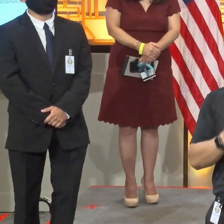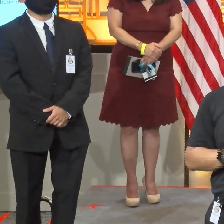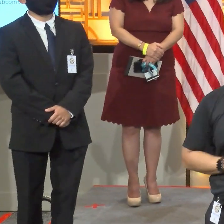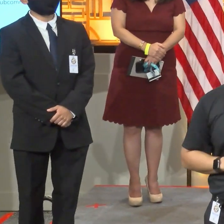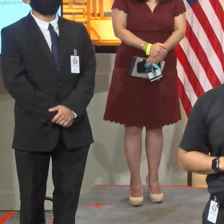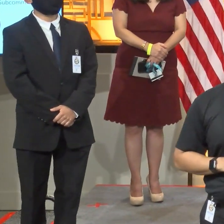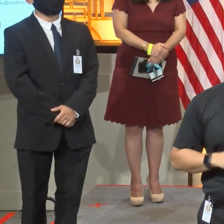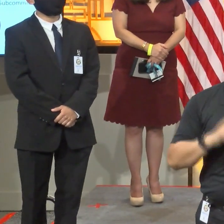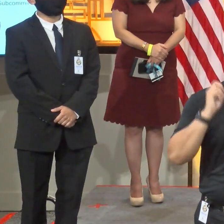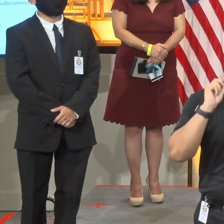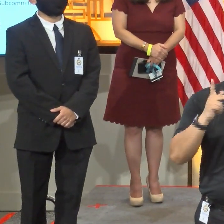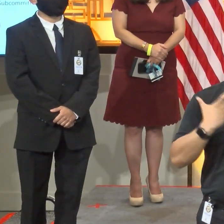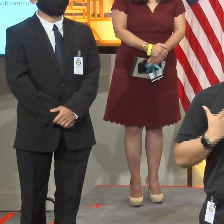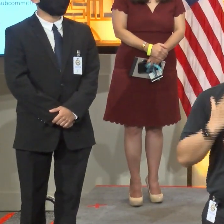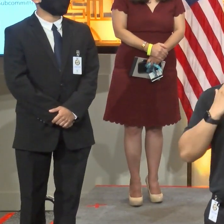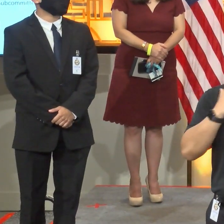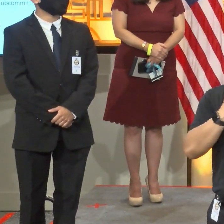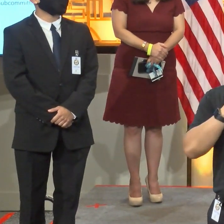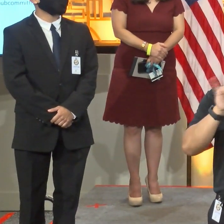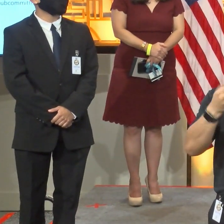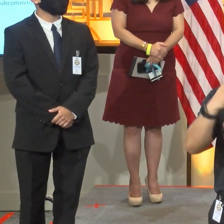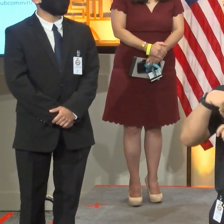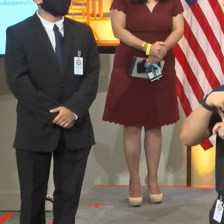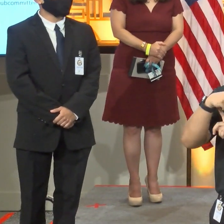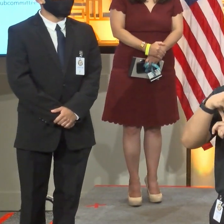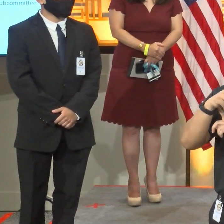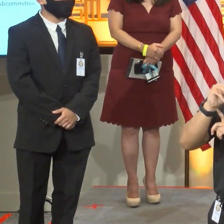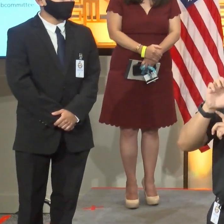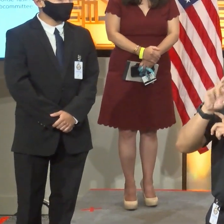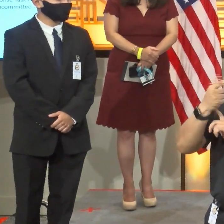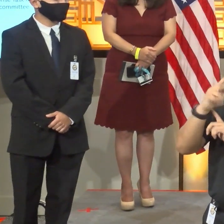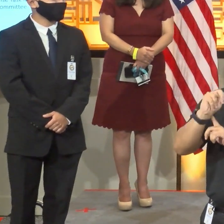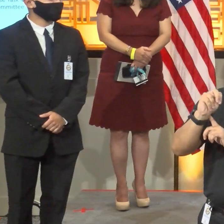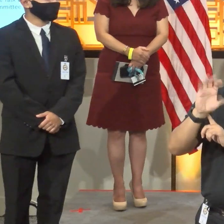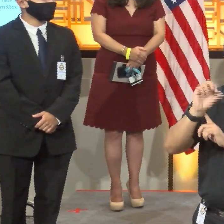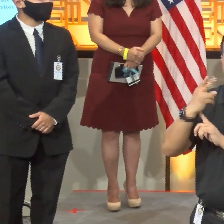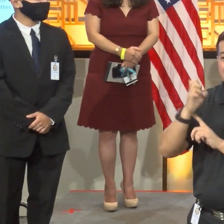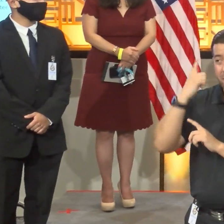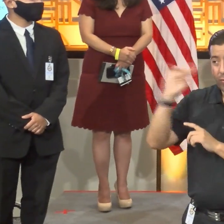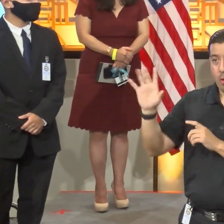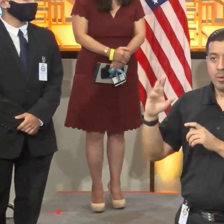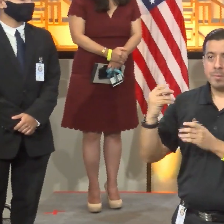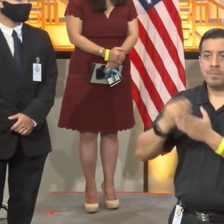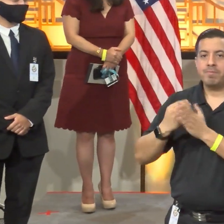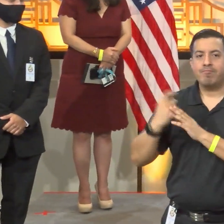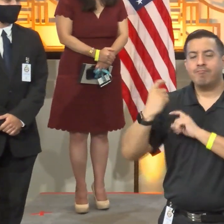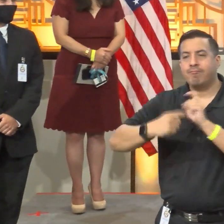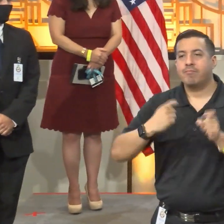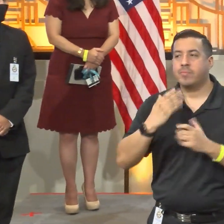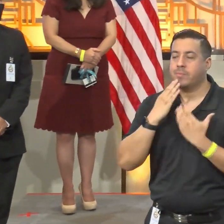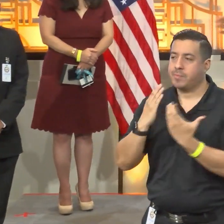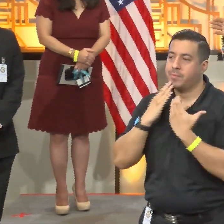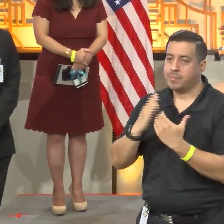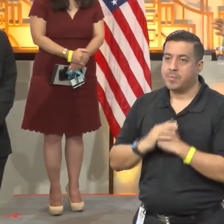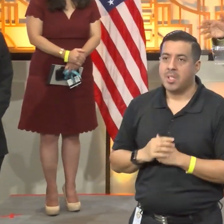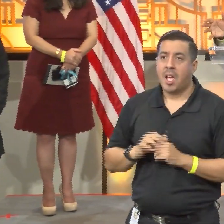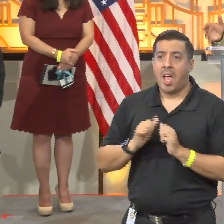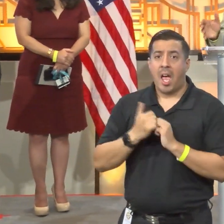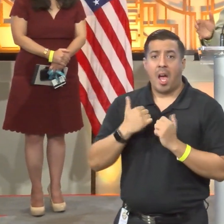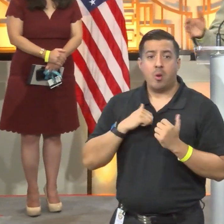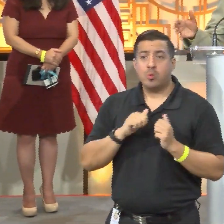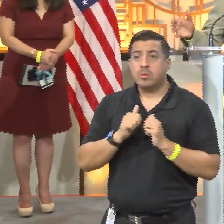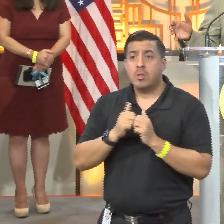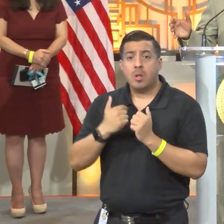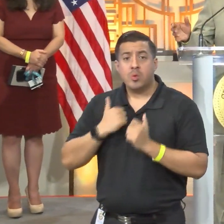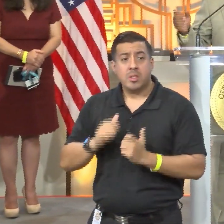All right. Again, let me thank J.P. Morgan Chase again for their investment in this program. But this is the way we go out, and we've